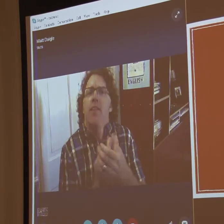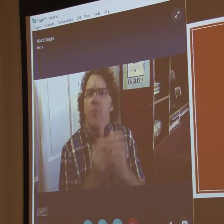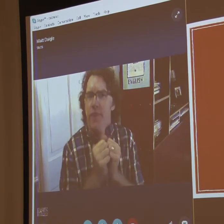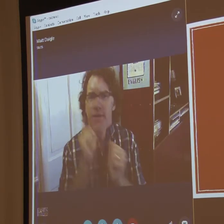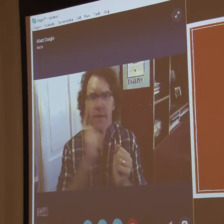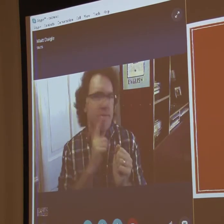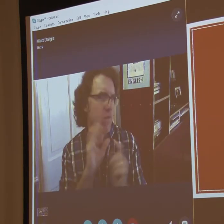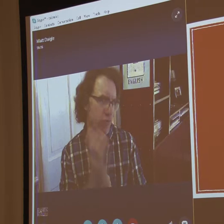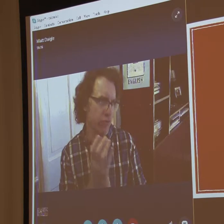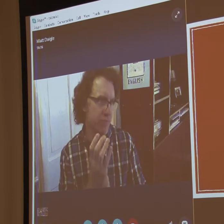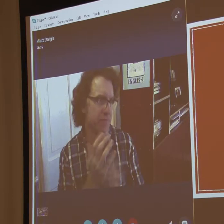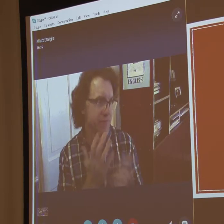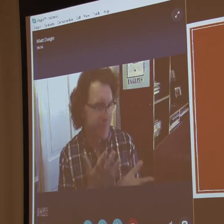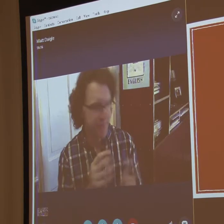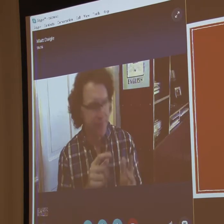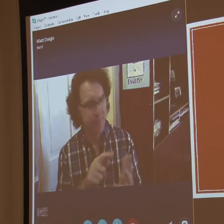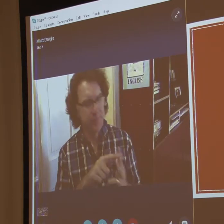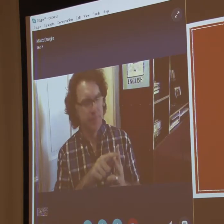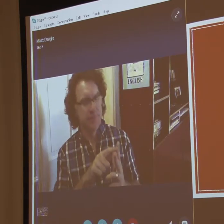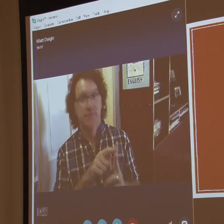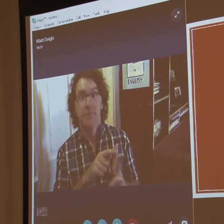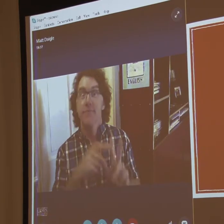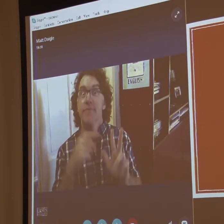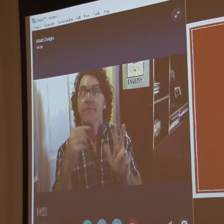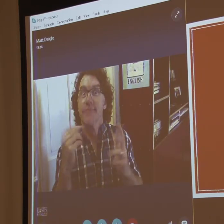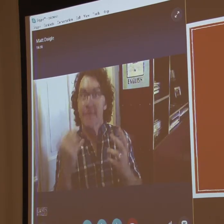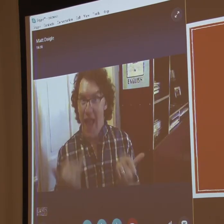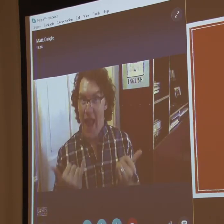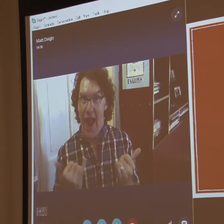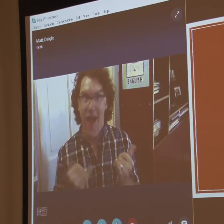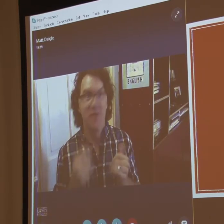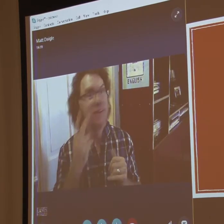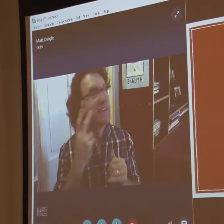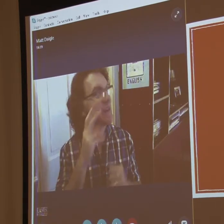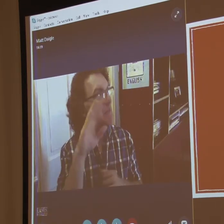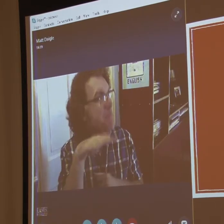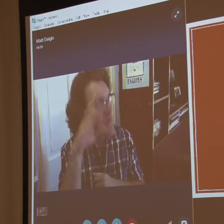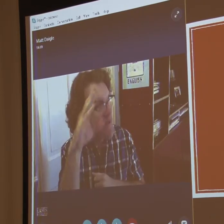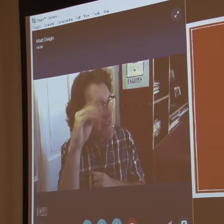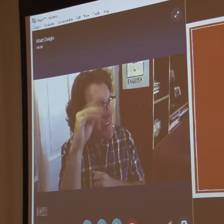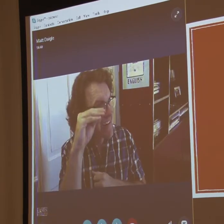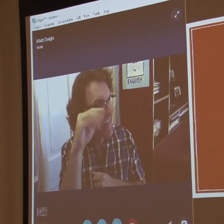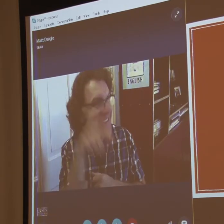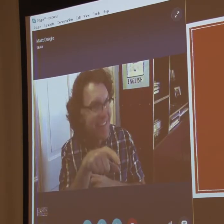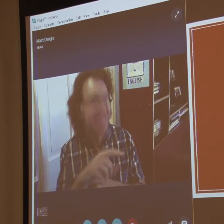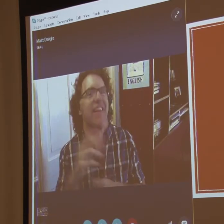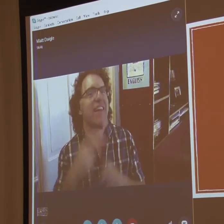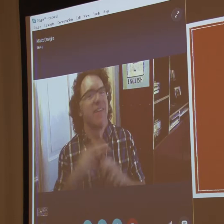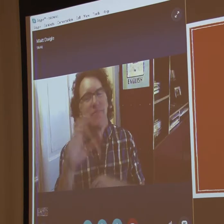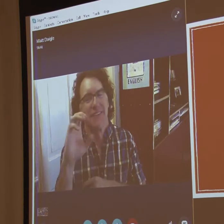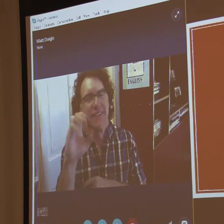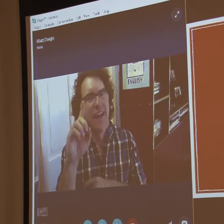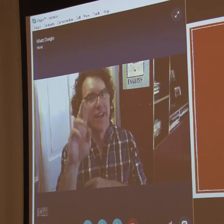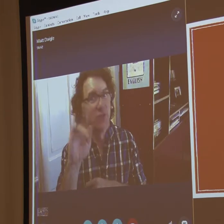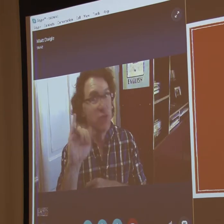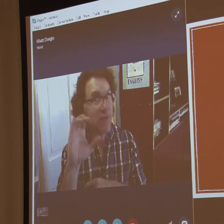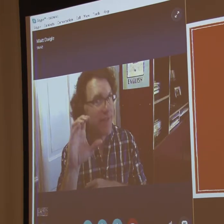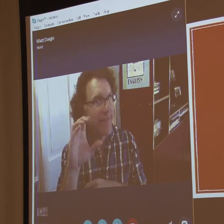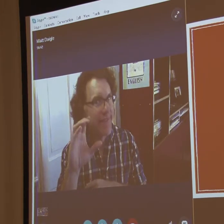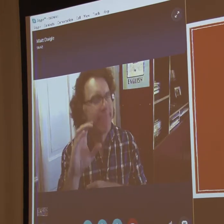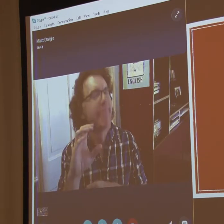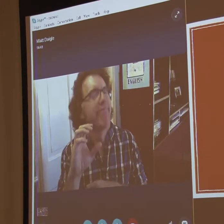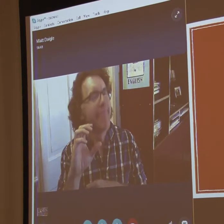So, very much involved in deaf culture. And then you've got the little boy named